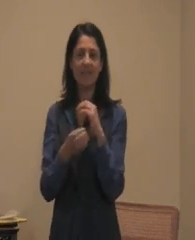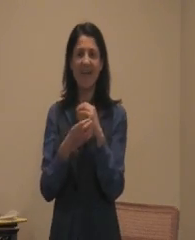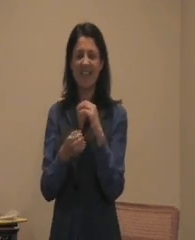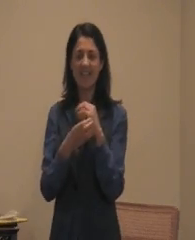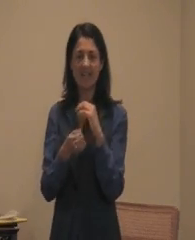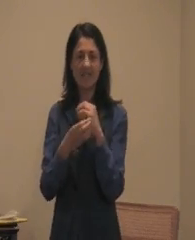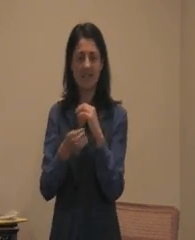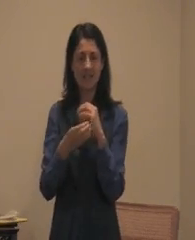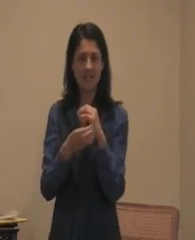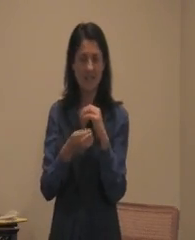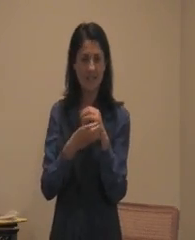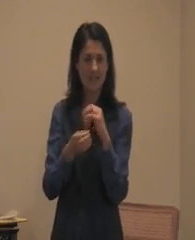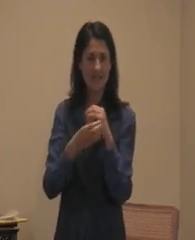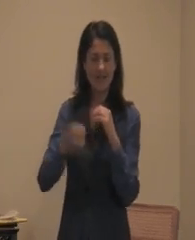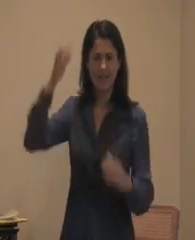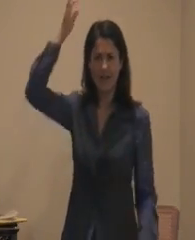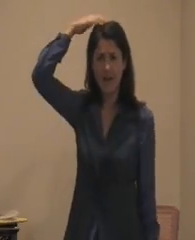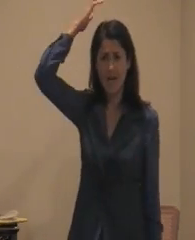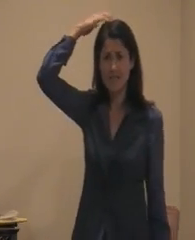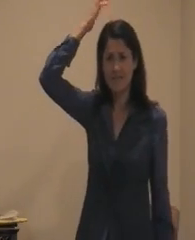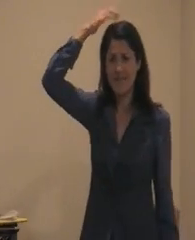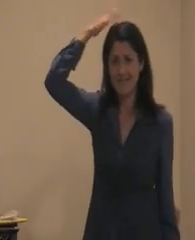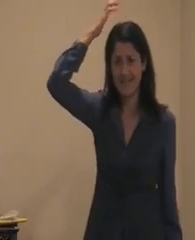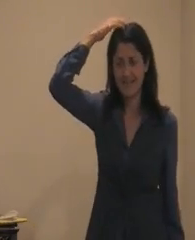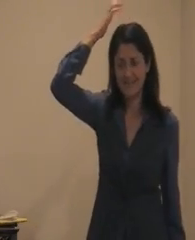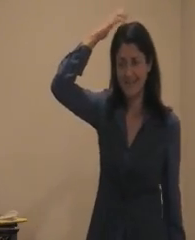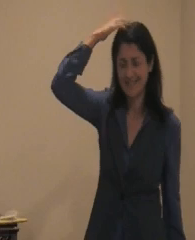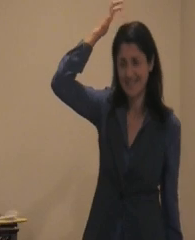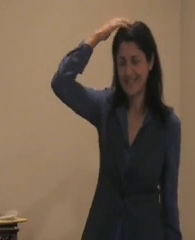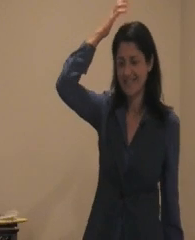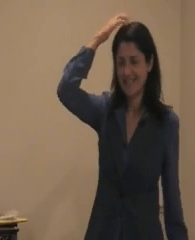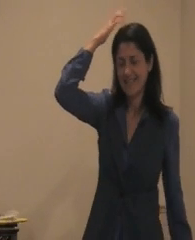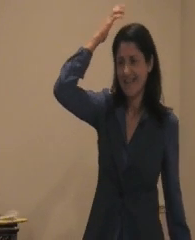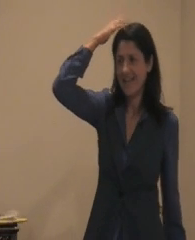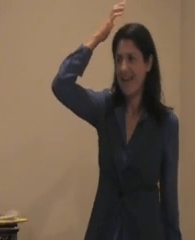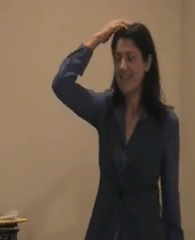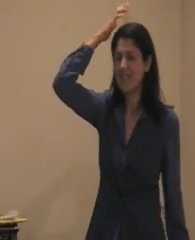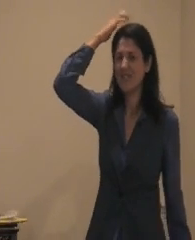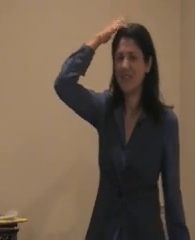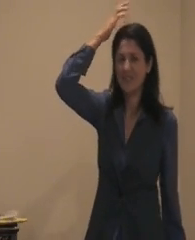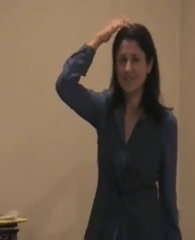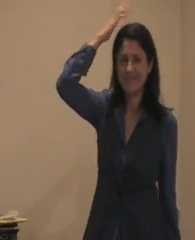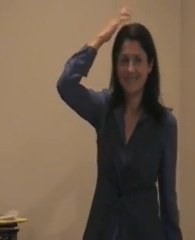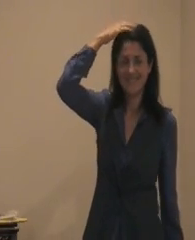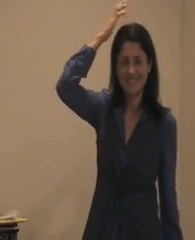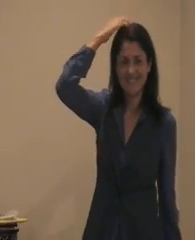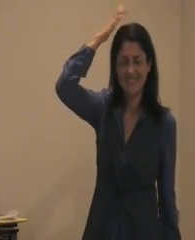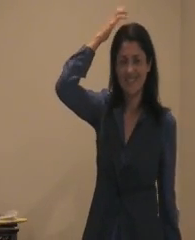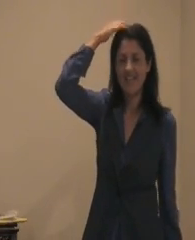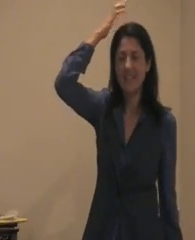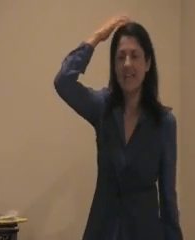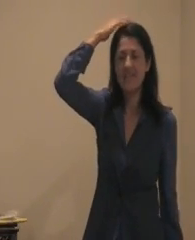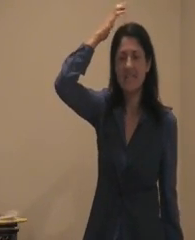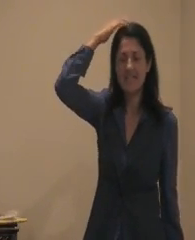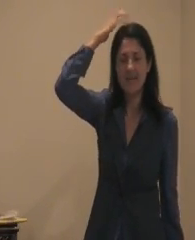bad things lots of bad things I still do and I love and accept